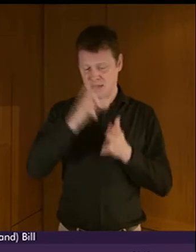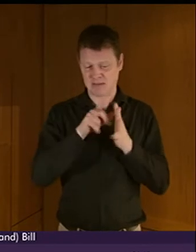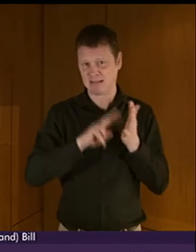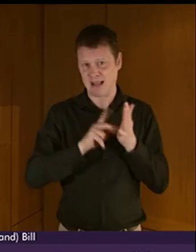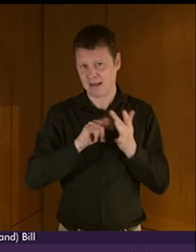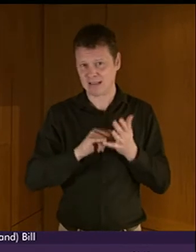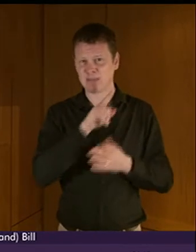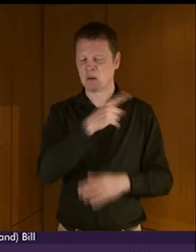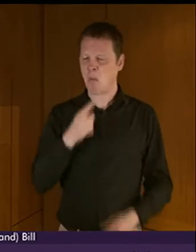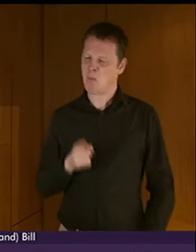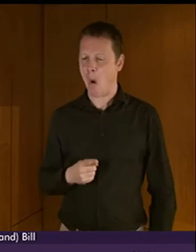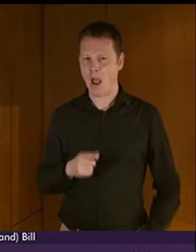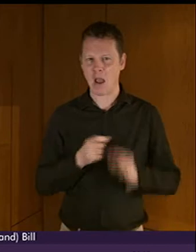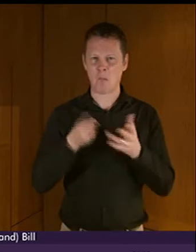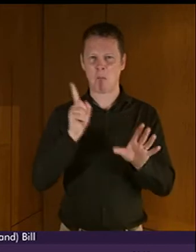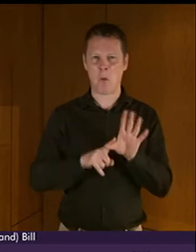called me Boy.